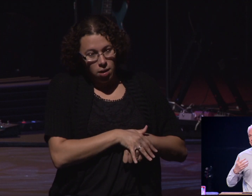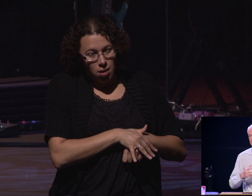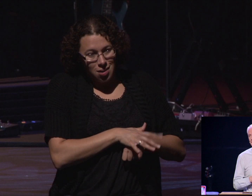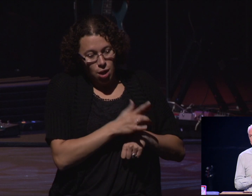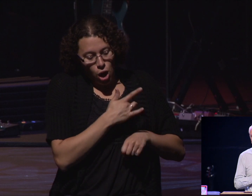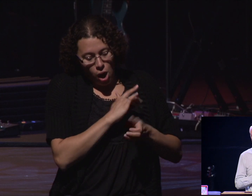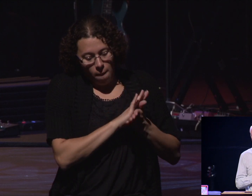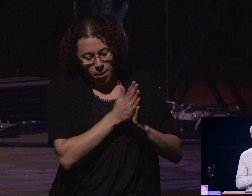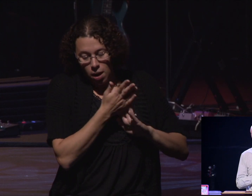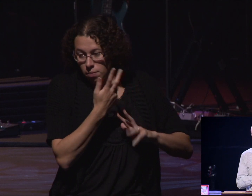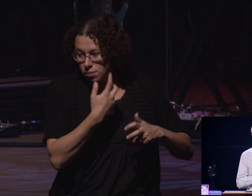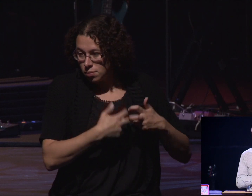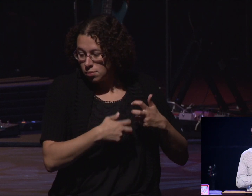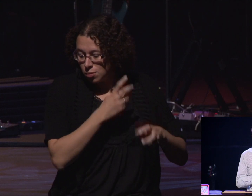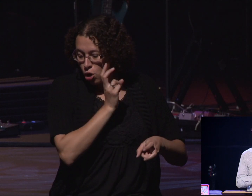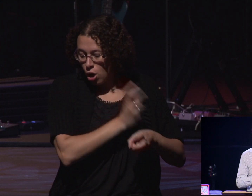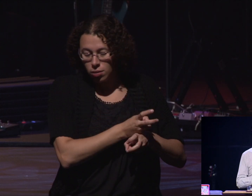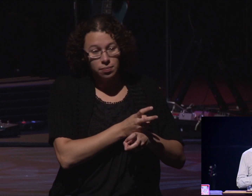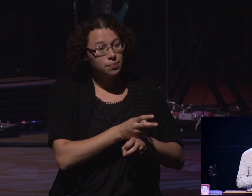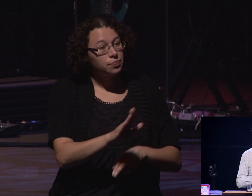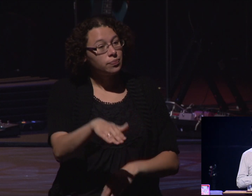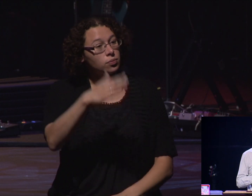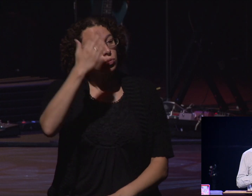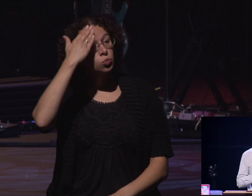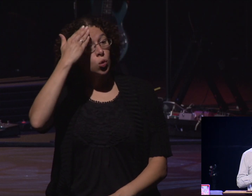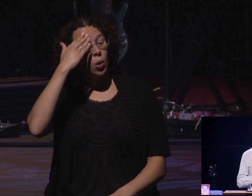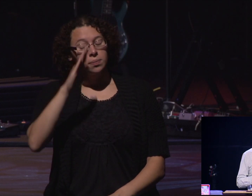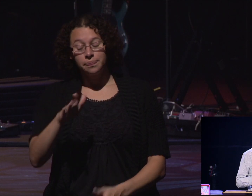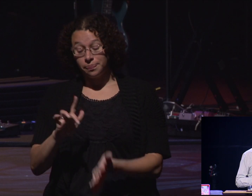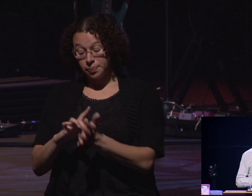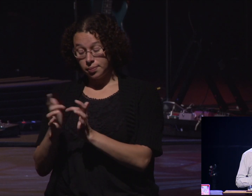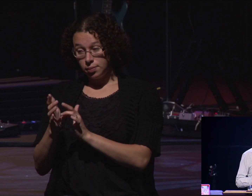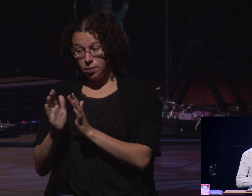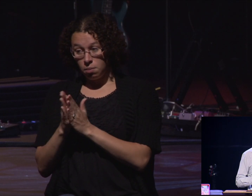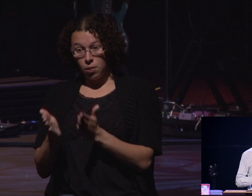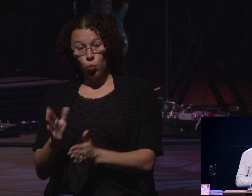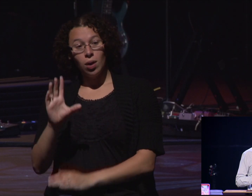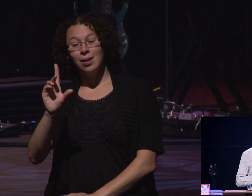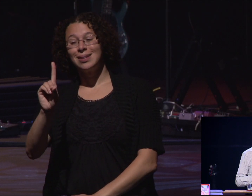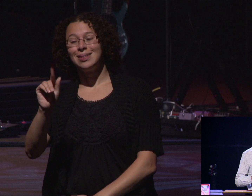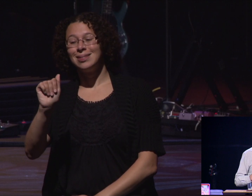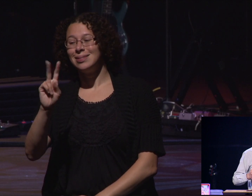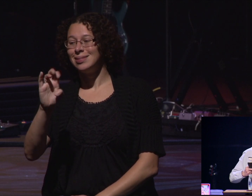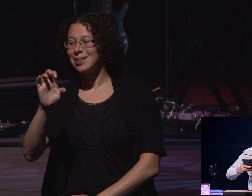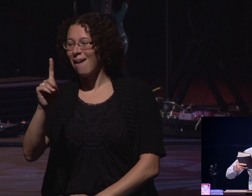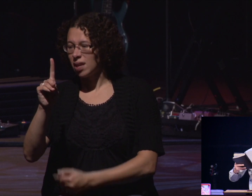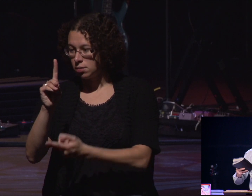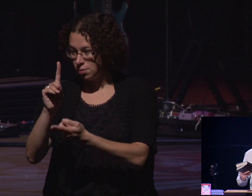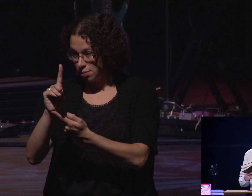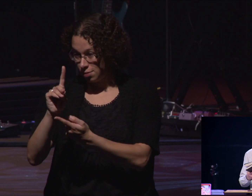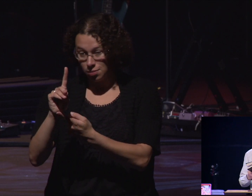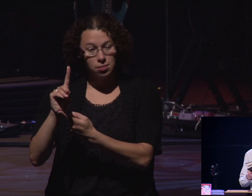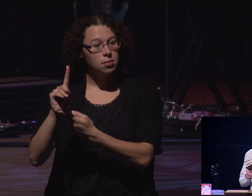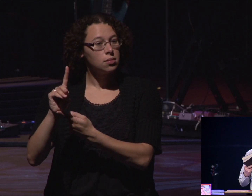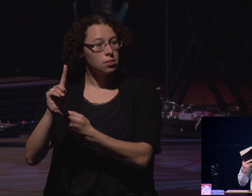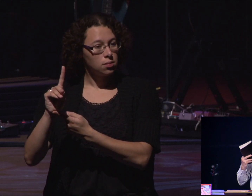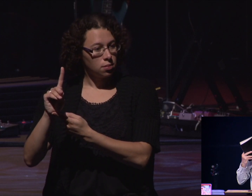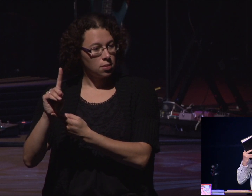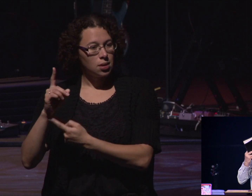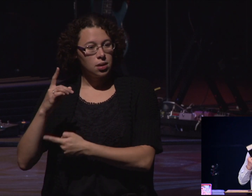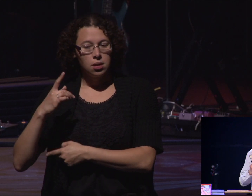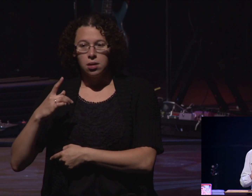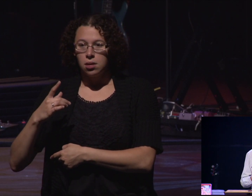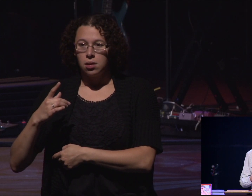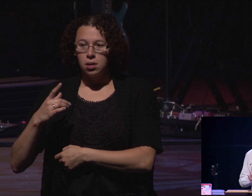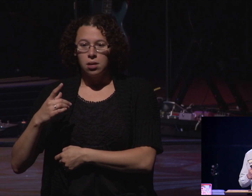David had some problems in his life. He found a pattern of sin. And that sin consumed him to the point where he was